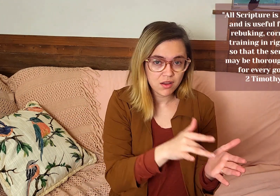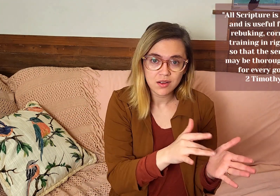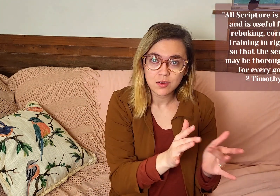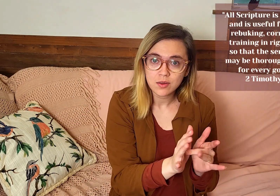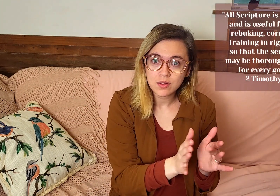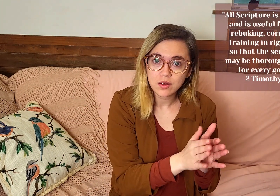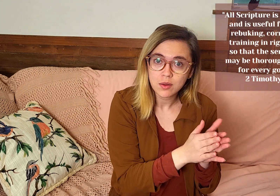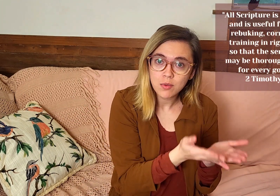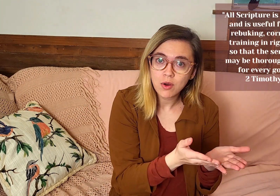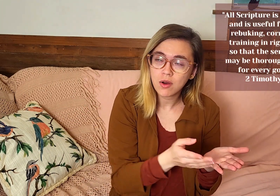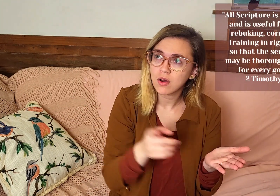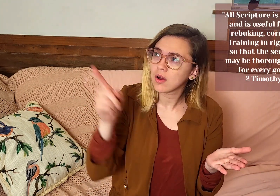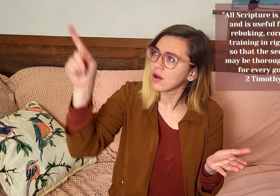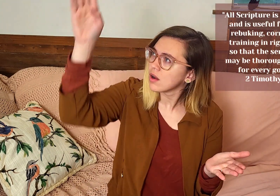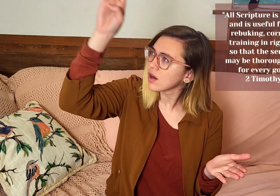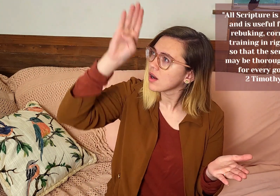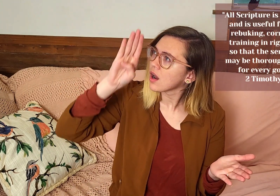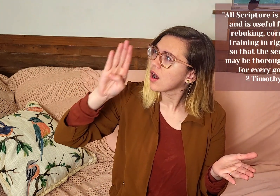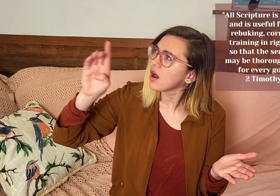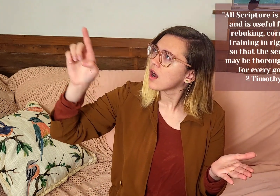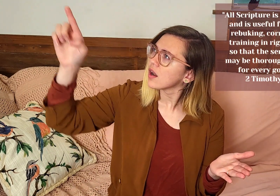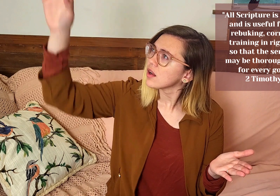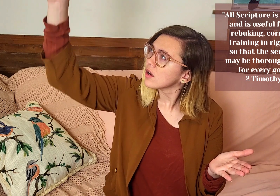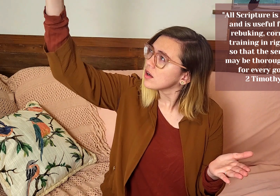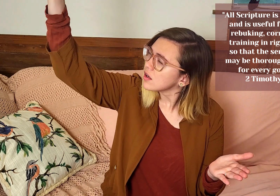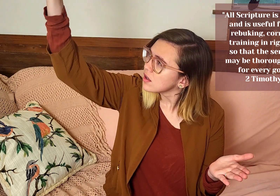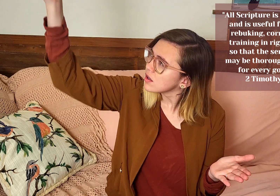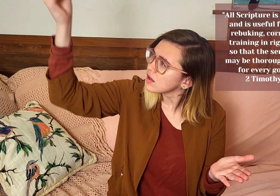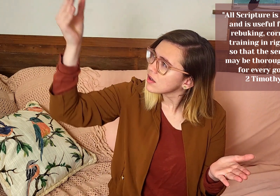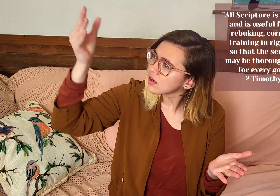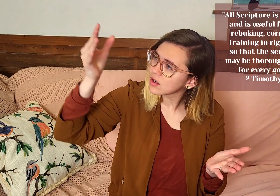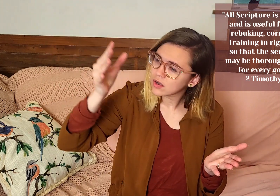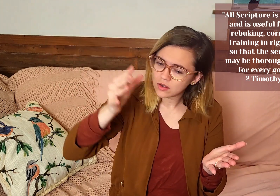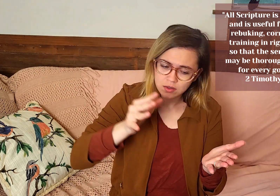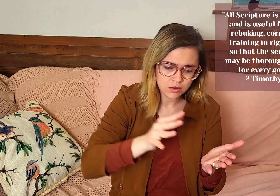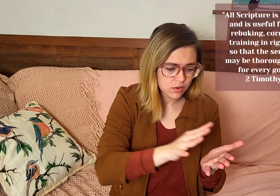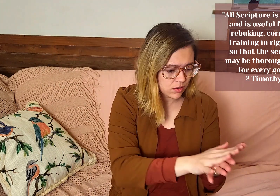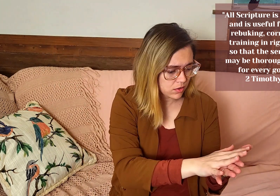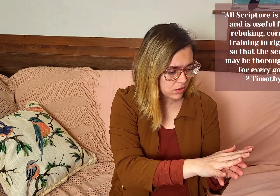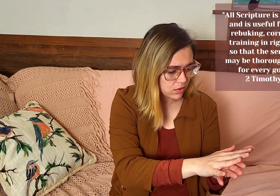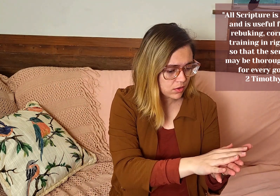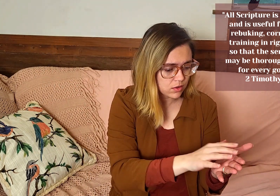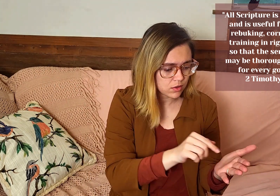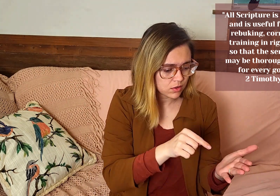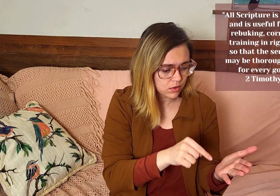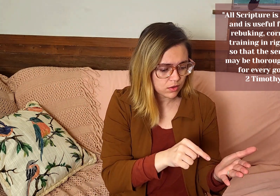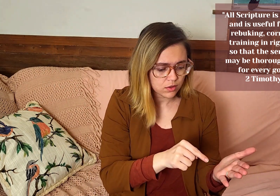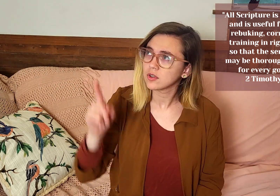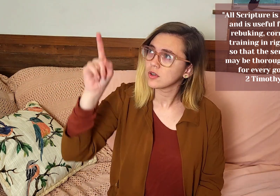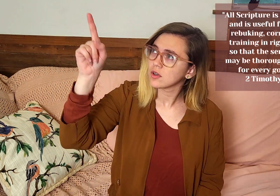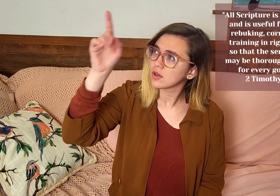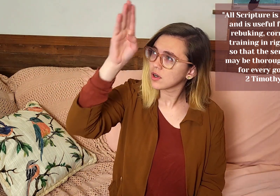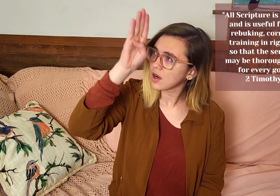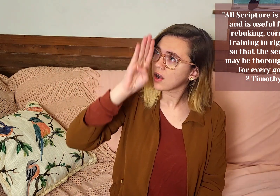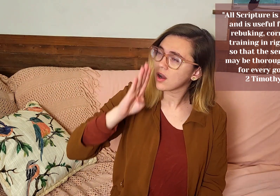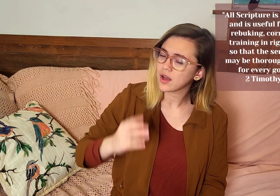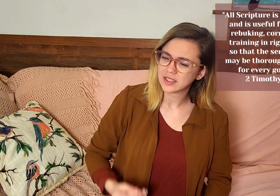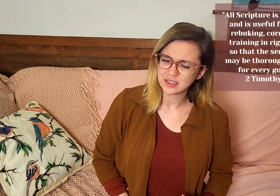All scripture is God-breathed and is useful